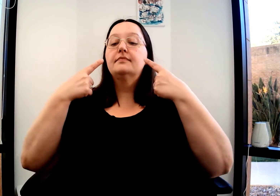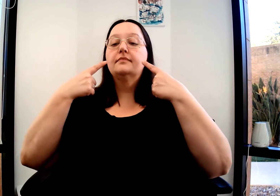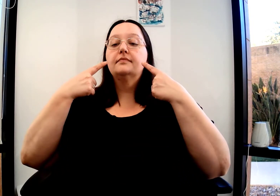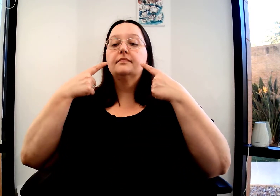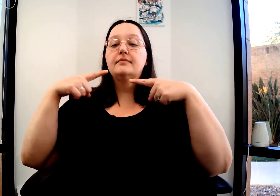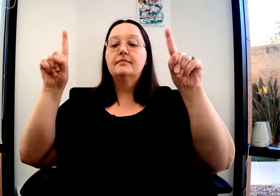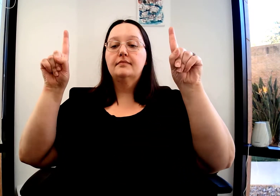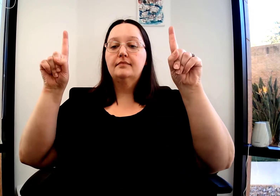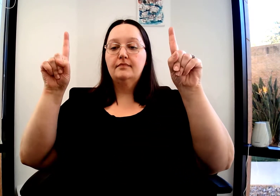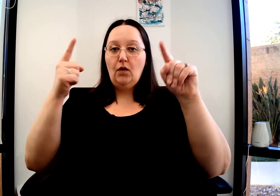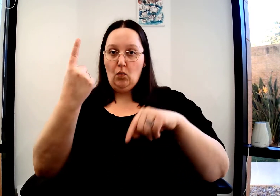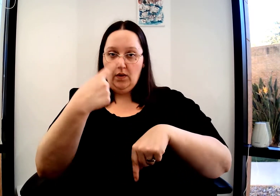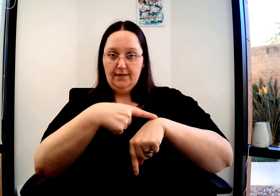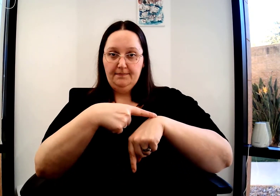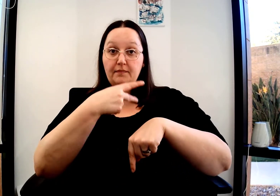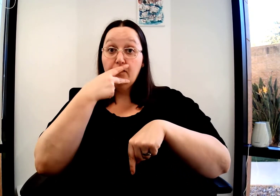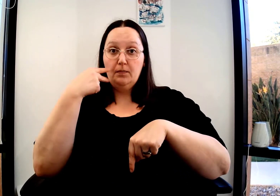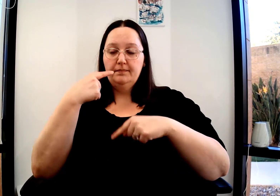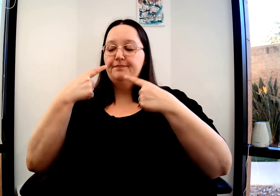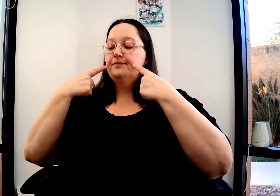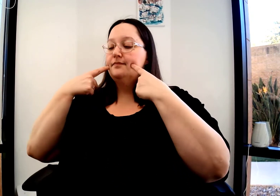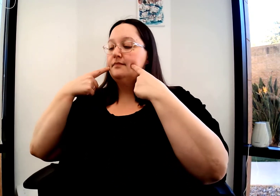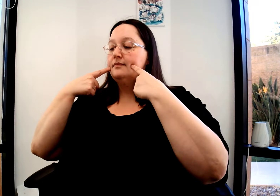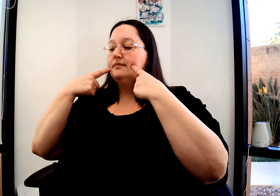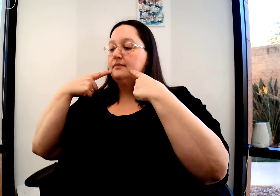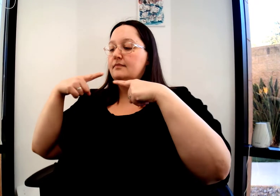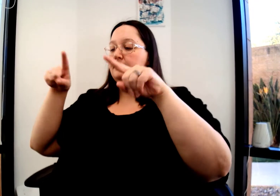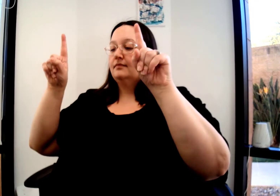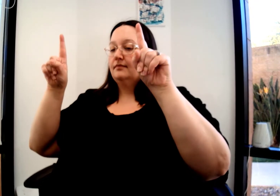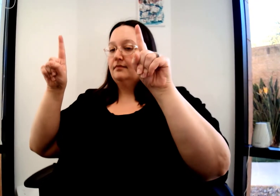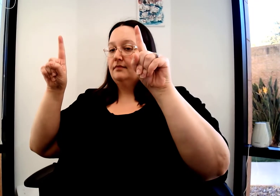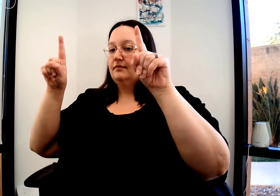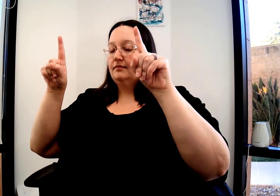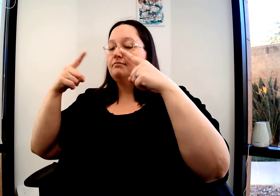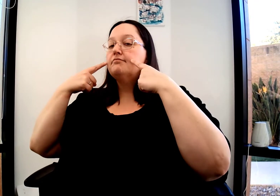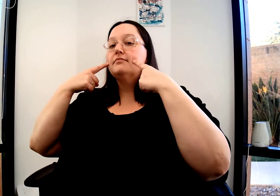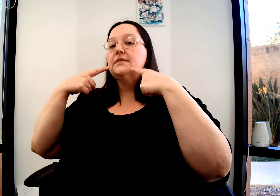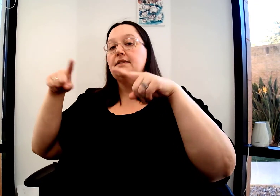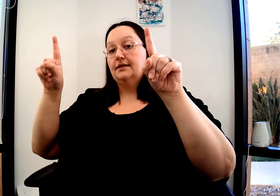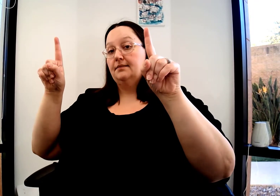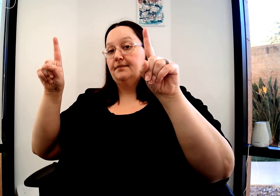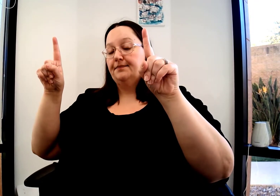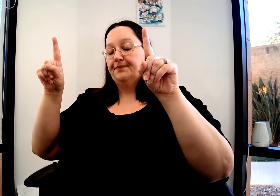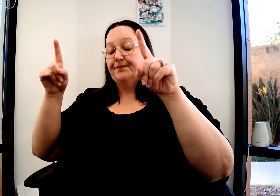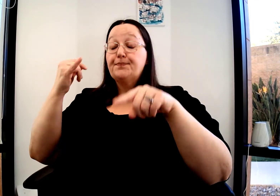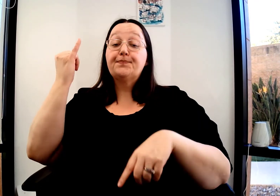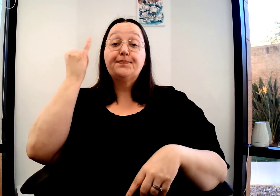Succeed. Do this one time. Flip up. Succeed.